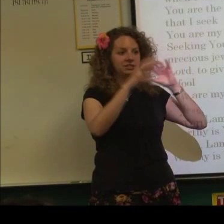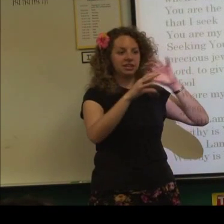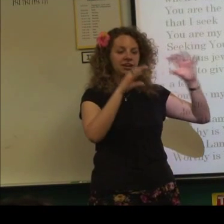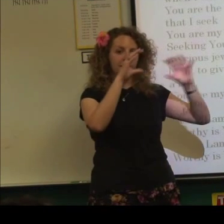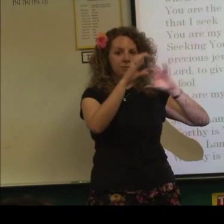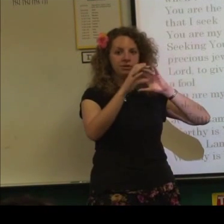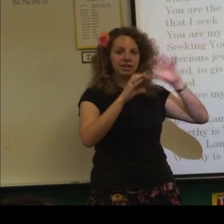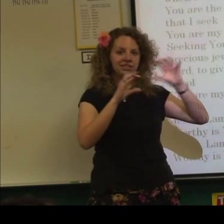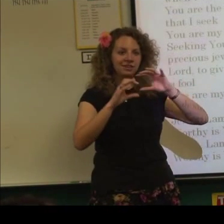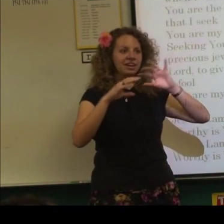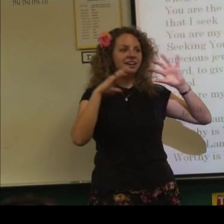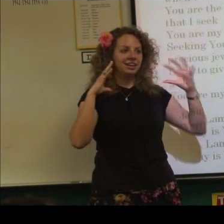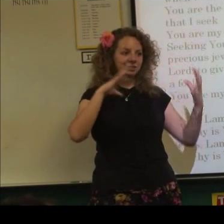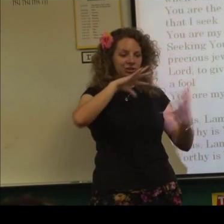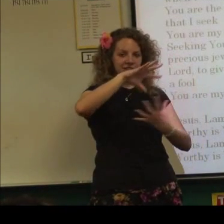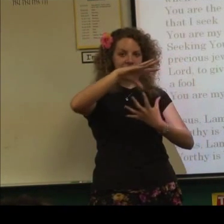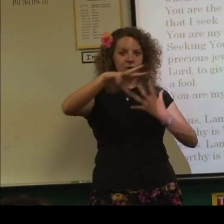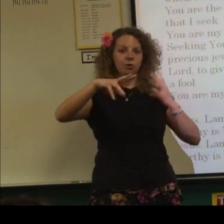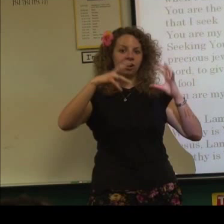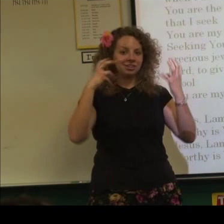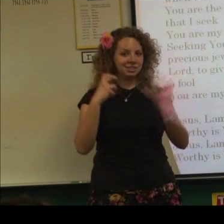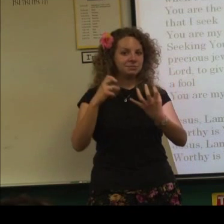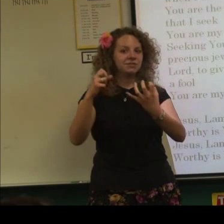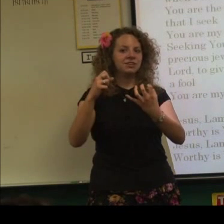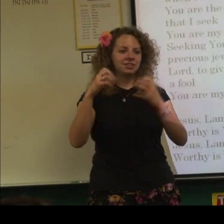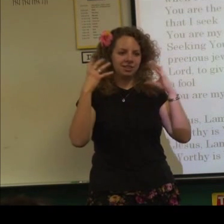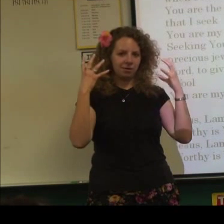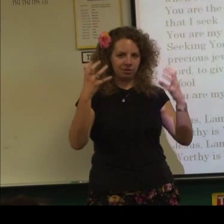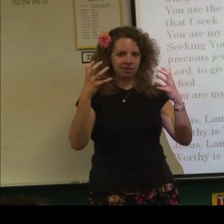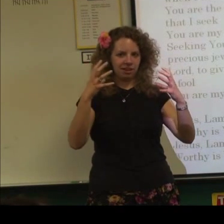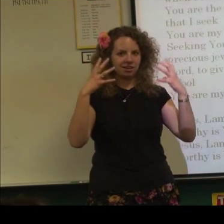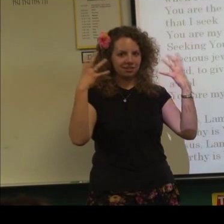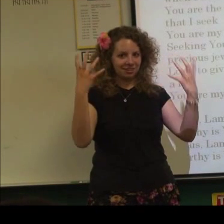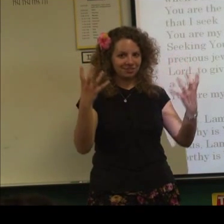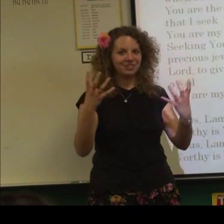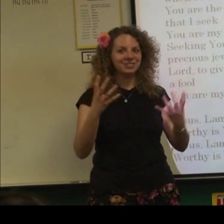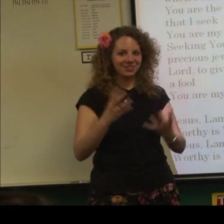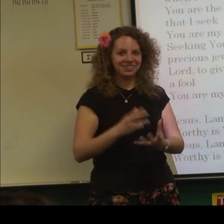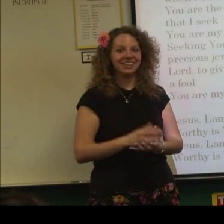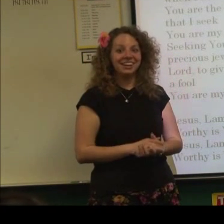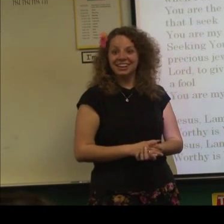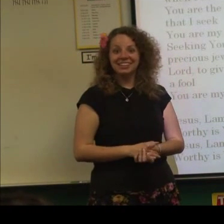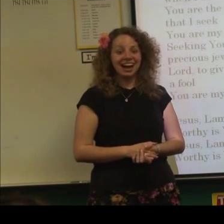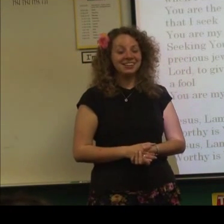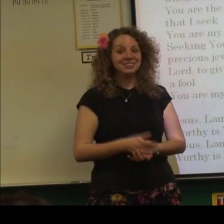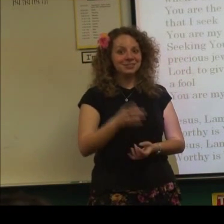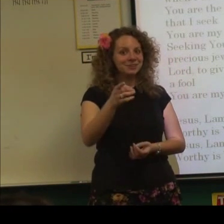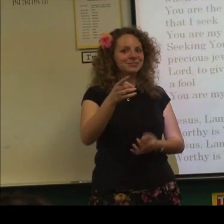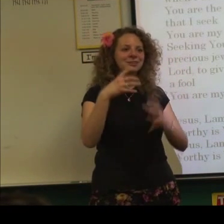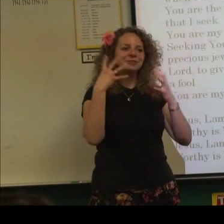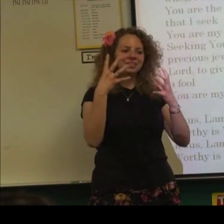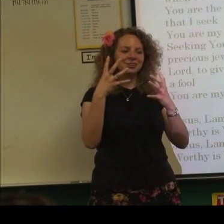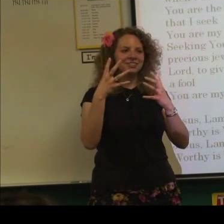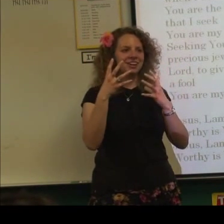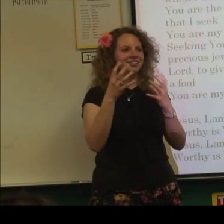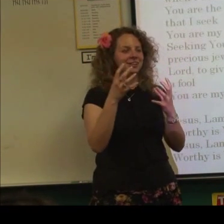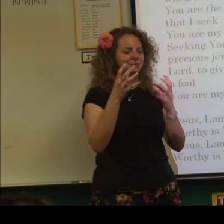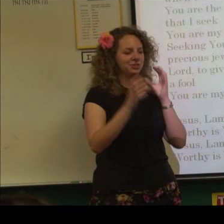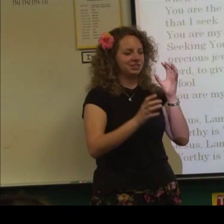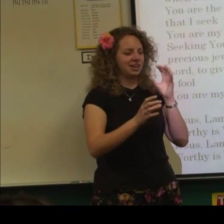you can take a couple lines of it and turn it into the whole concept of it, then that really like. It ended up lining up well. Yeah. No. Sometimes they really do it and then other times you're just